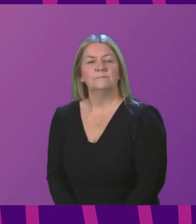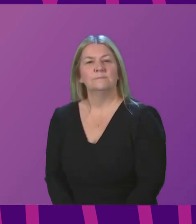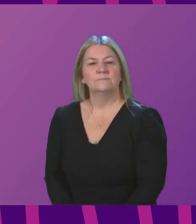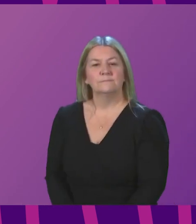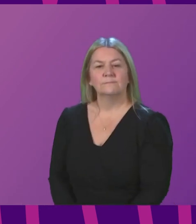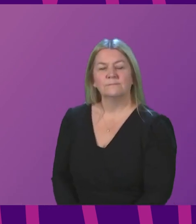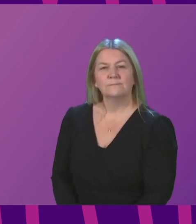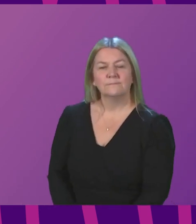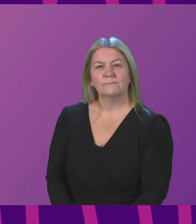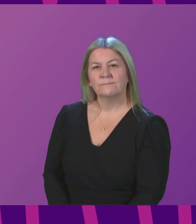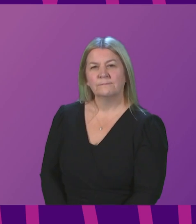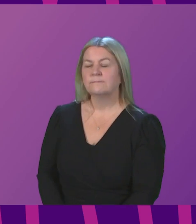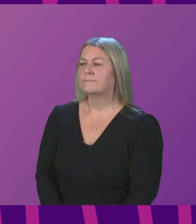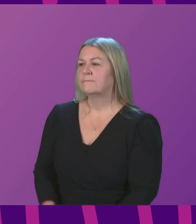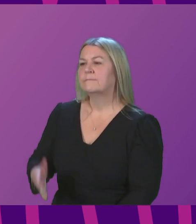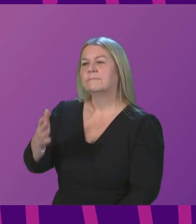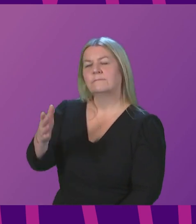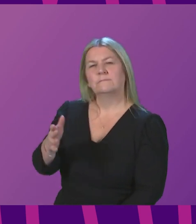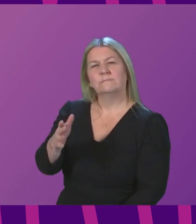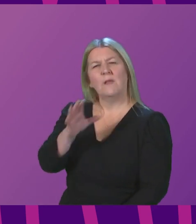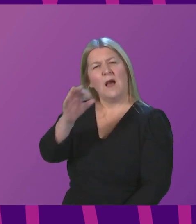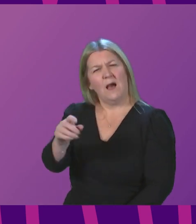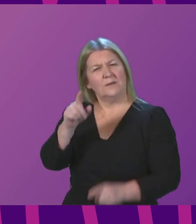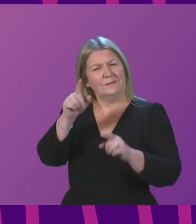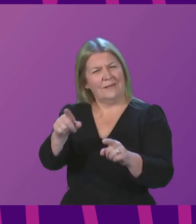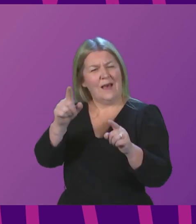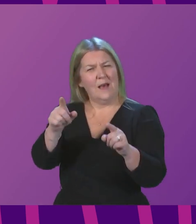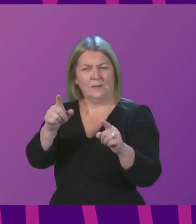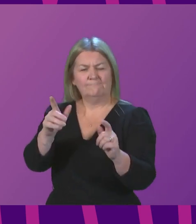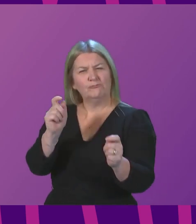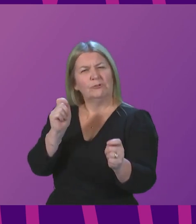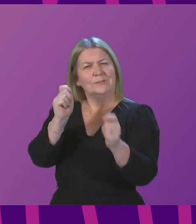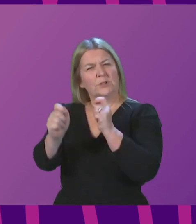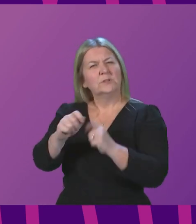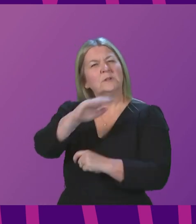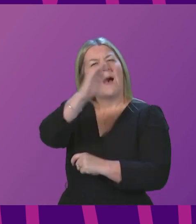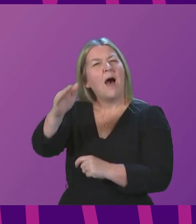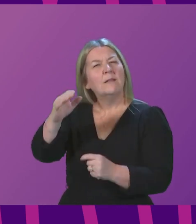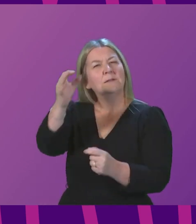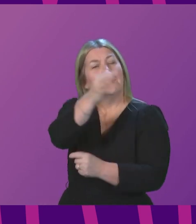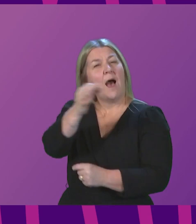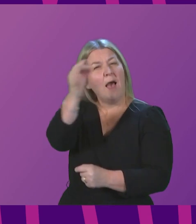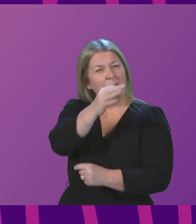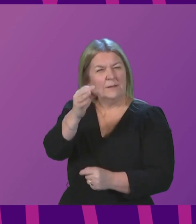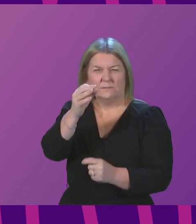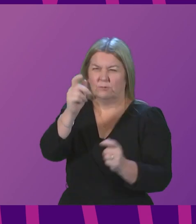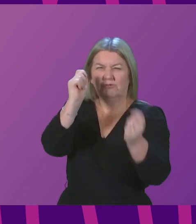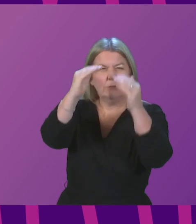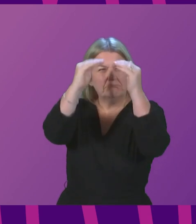To ask the First Minister how a just transition can be secured for the Highlands and Islands. First Minister.